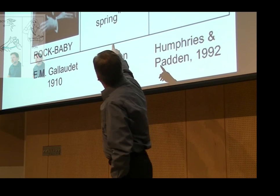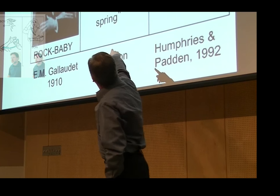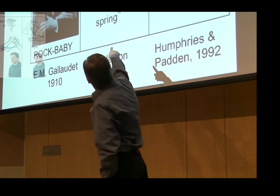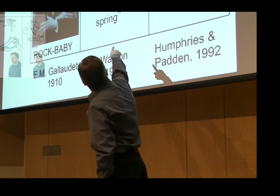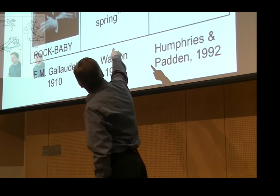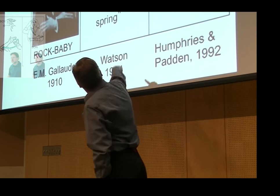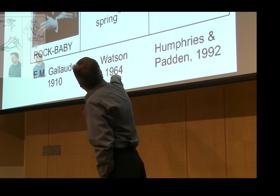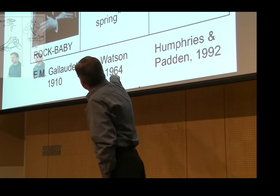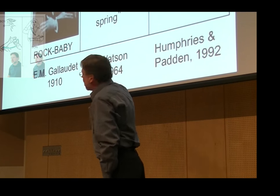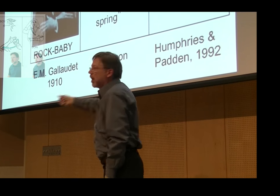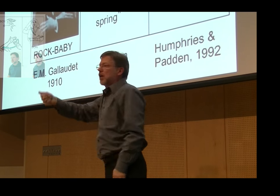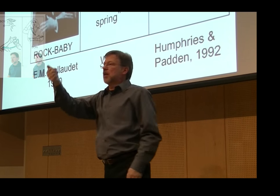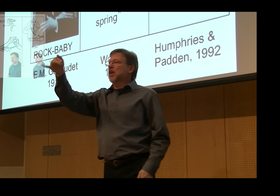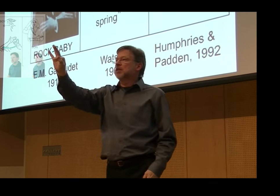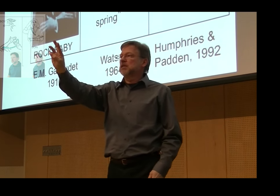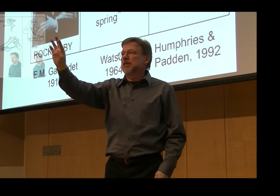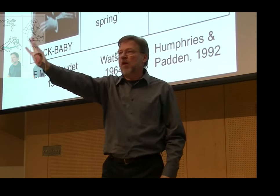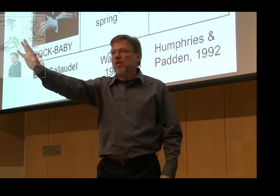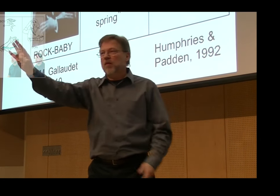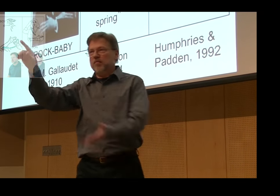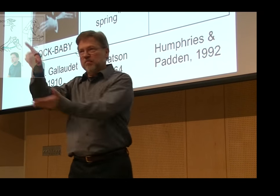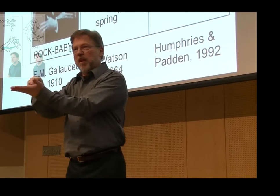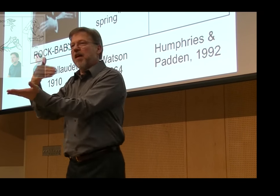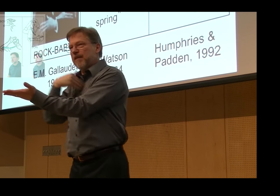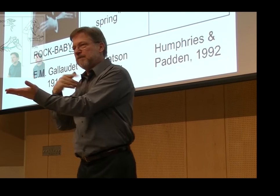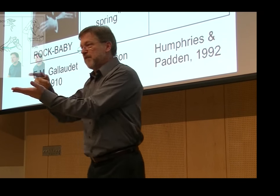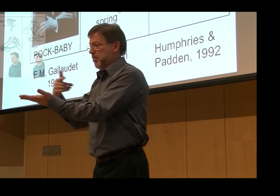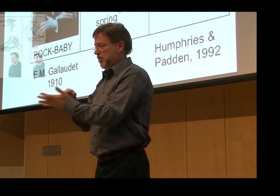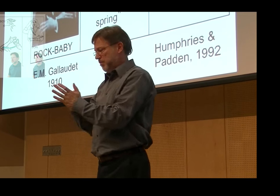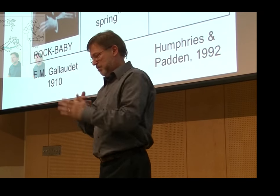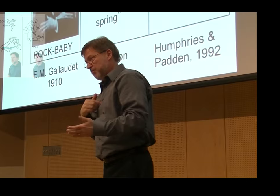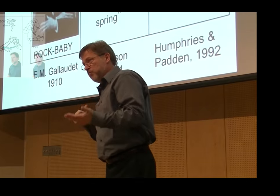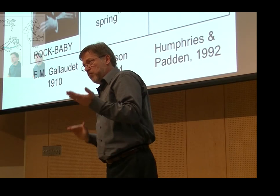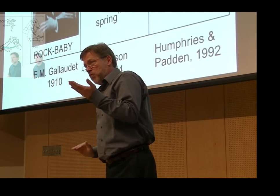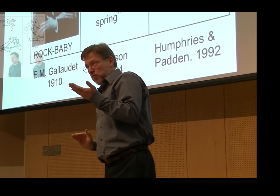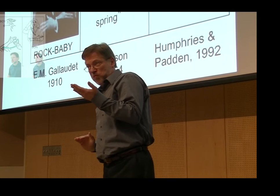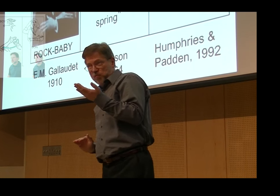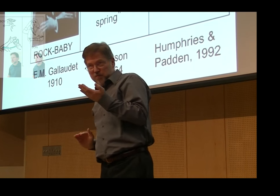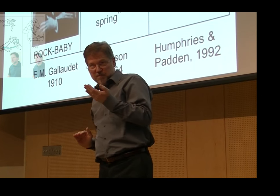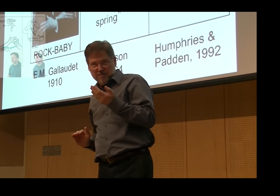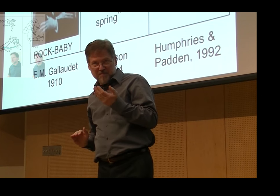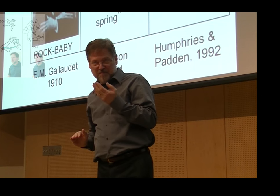Another tool is to look at dictionaries produced at different times periods. So Watson in 64,